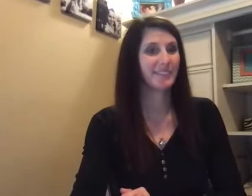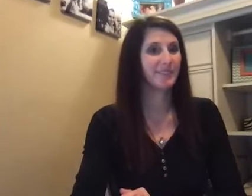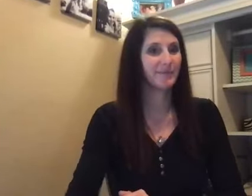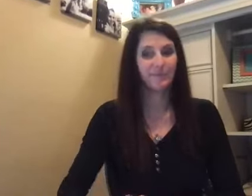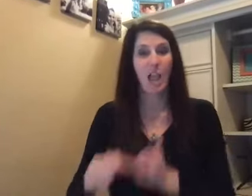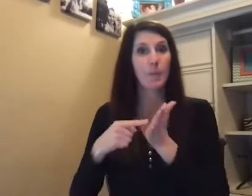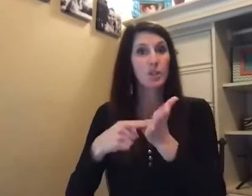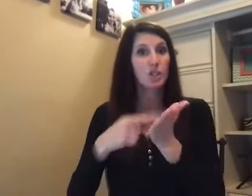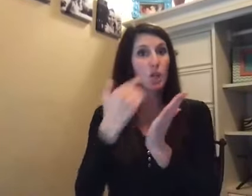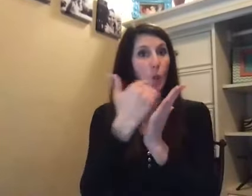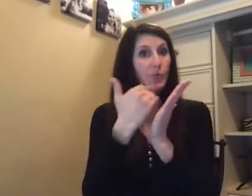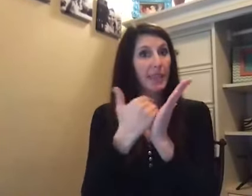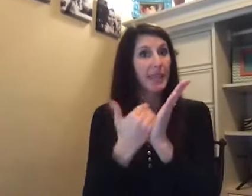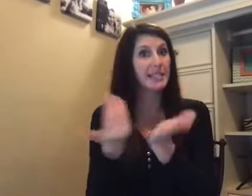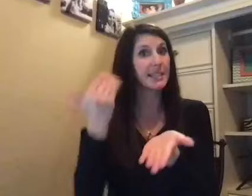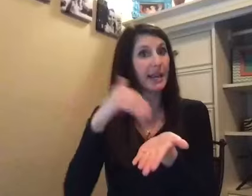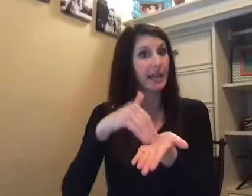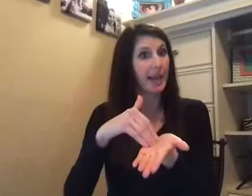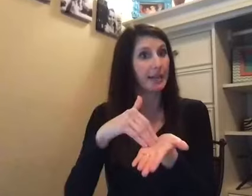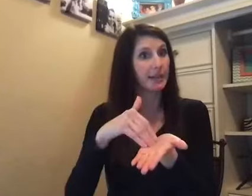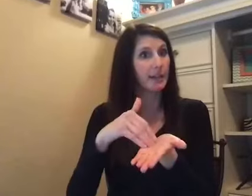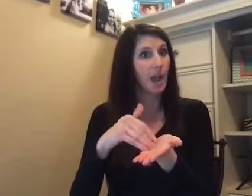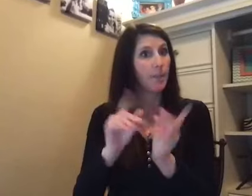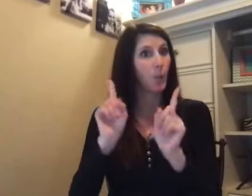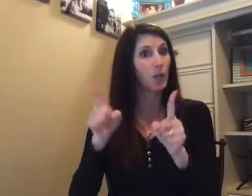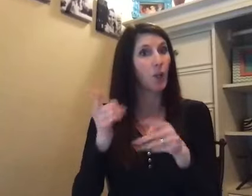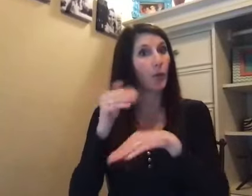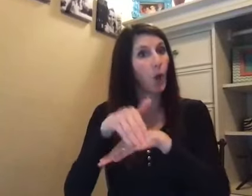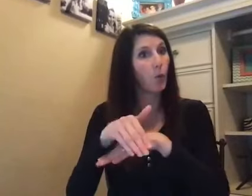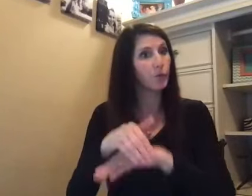I'm going to show them this again. I'm about to go over.